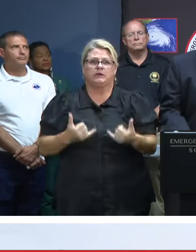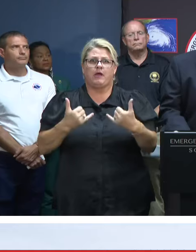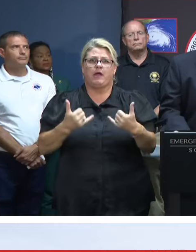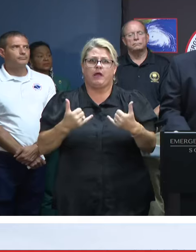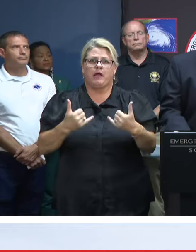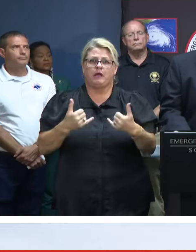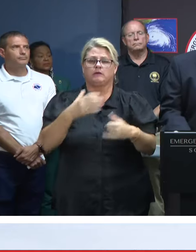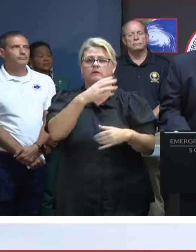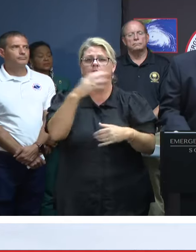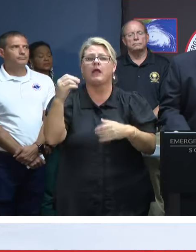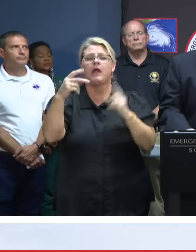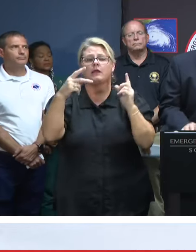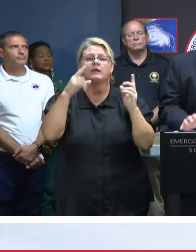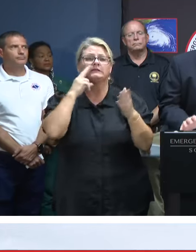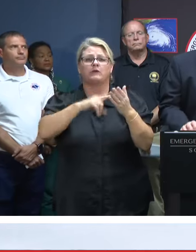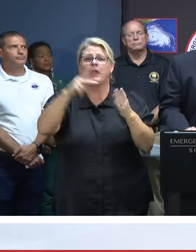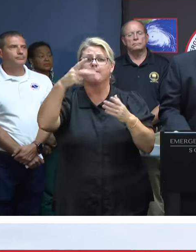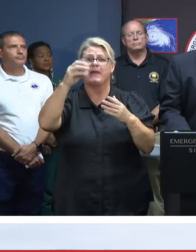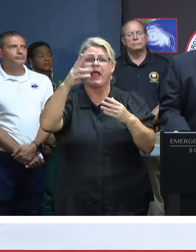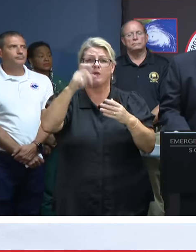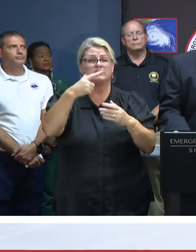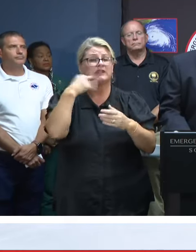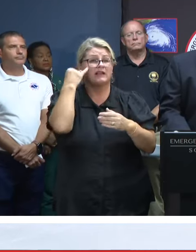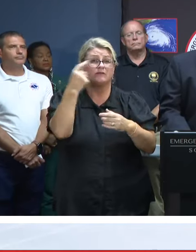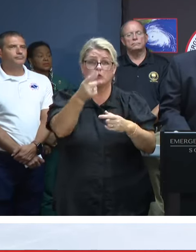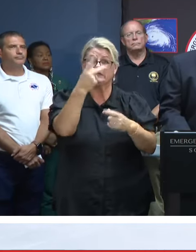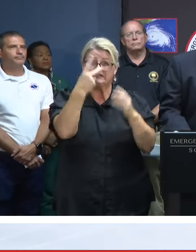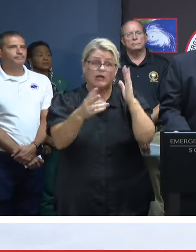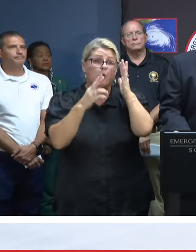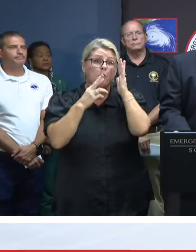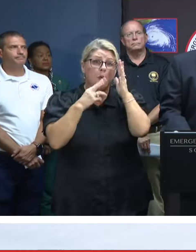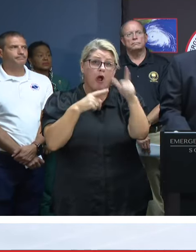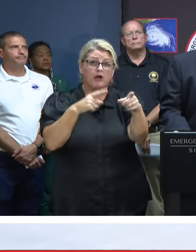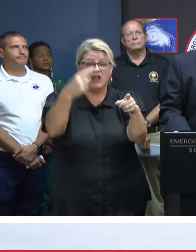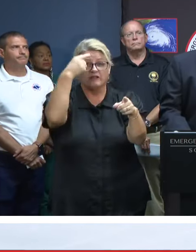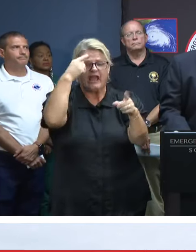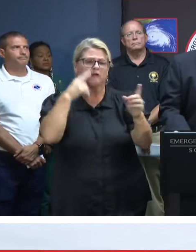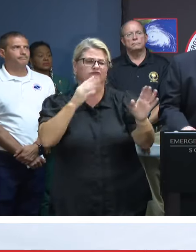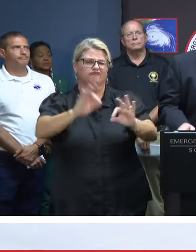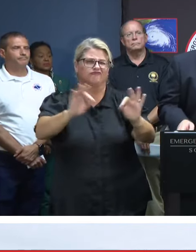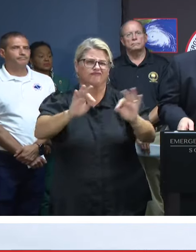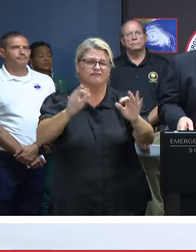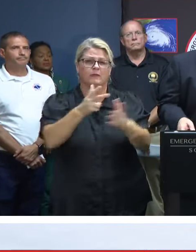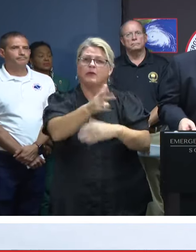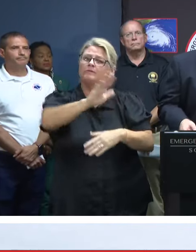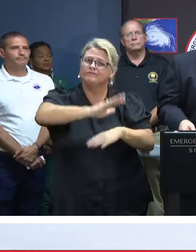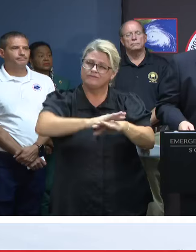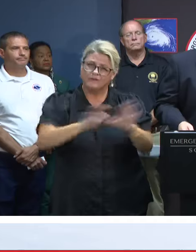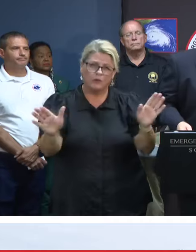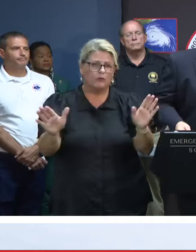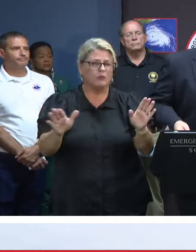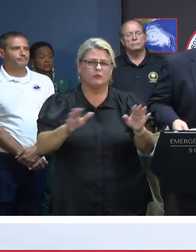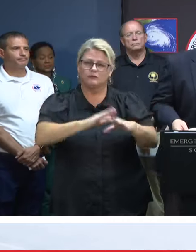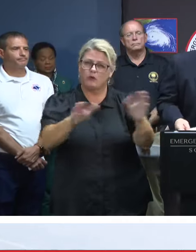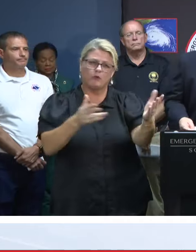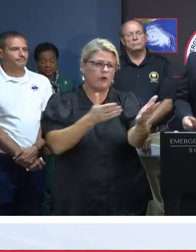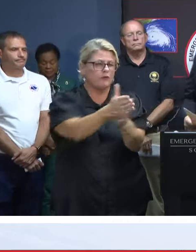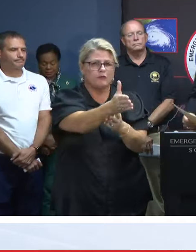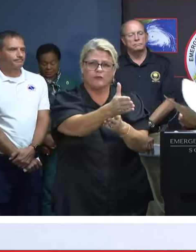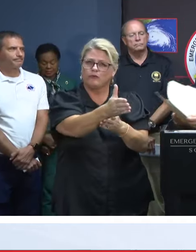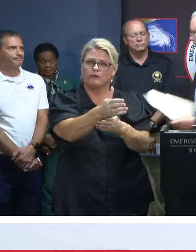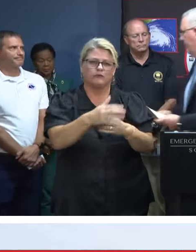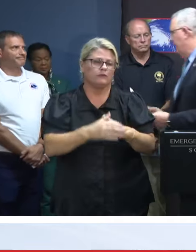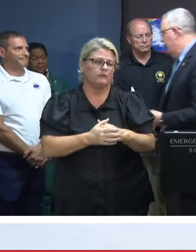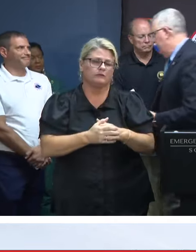Powell mentioned, if you see water standing on the road, don't assume you can go through it. Turn around, don't drown. Thank you, Governor. you, sir.